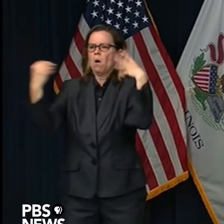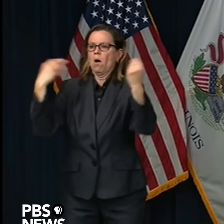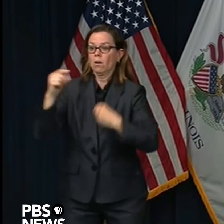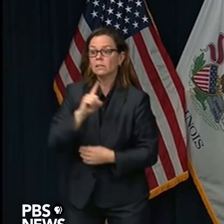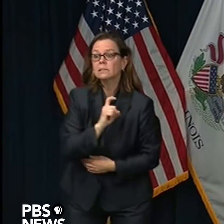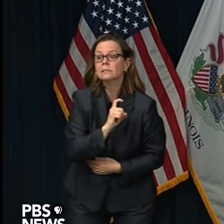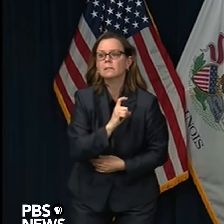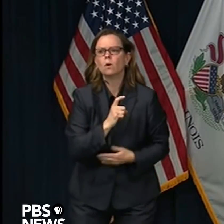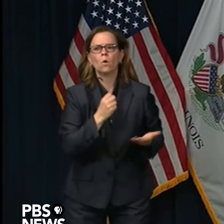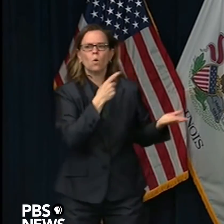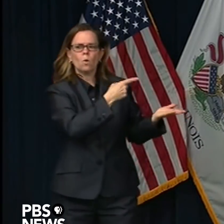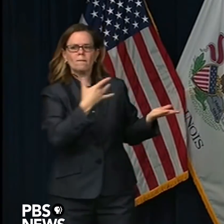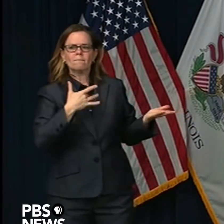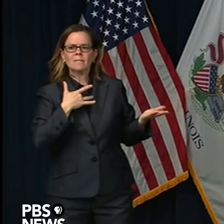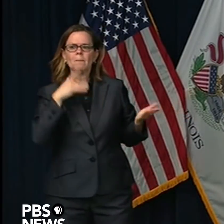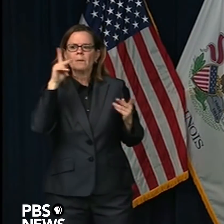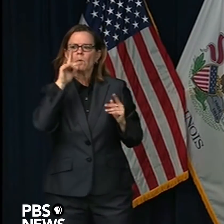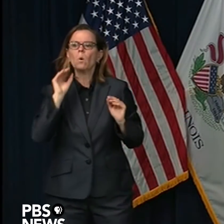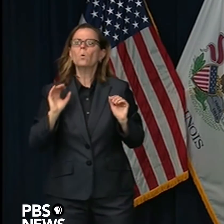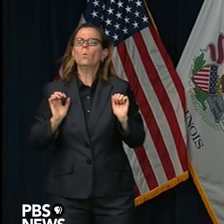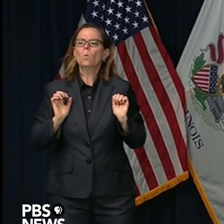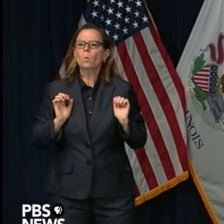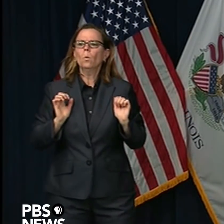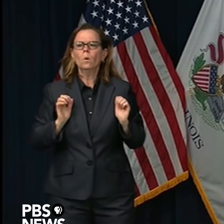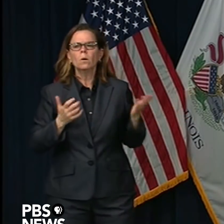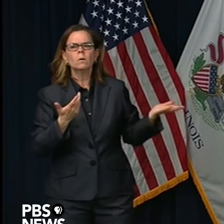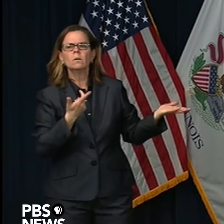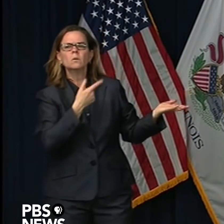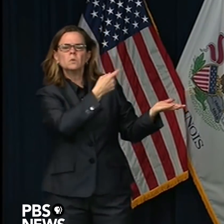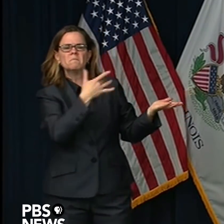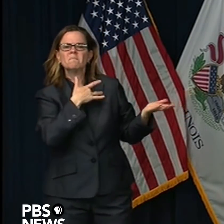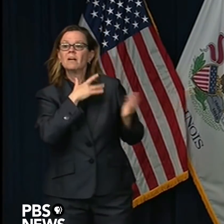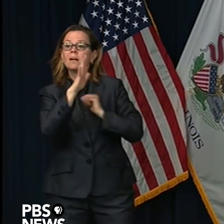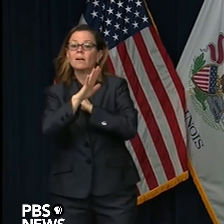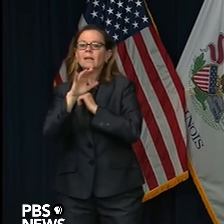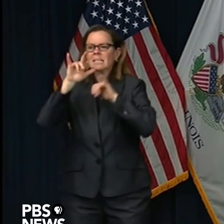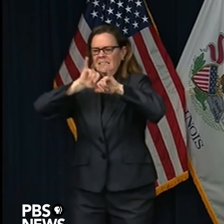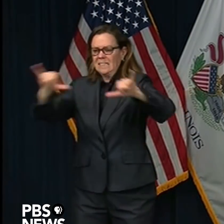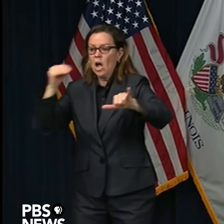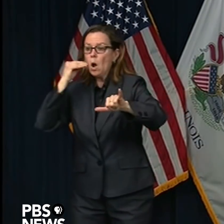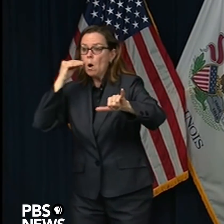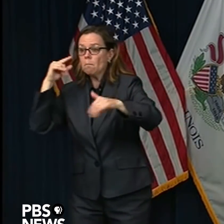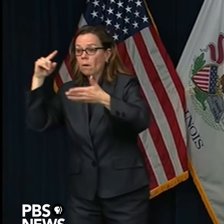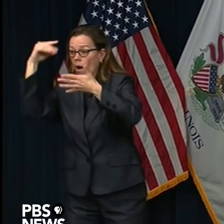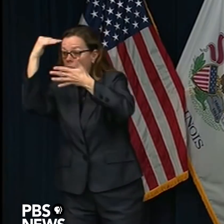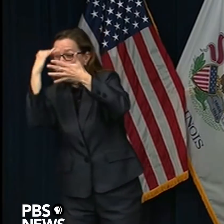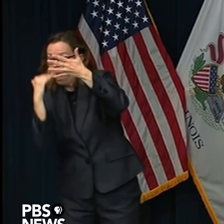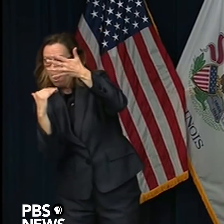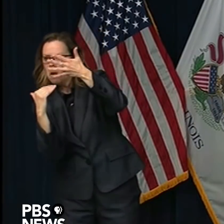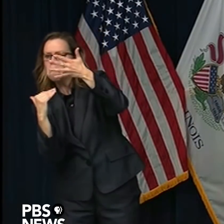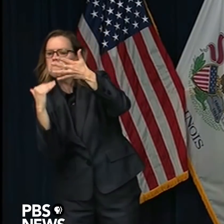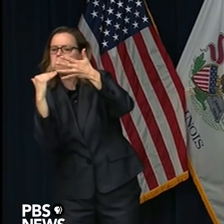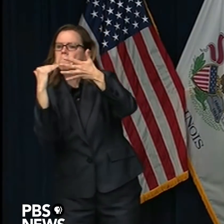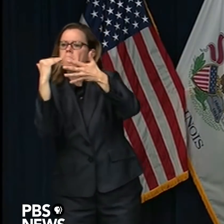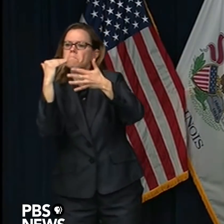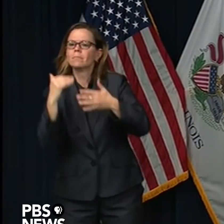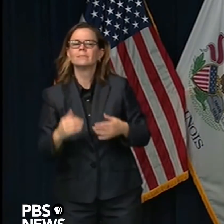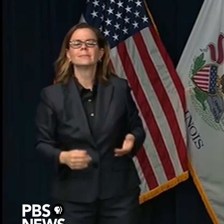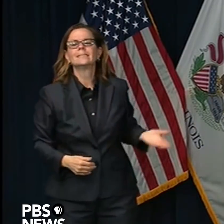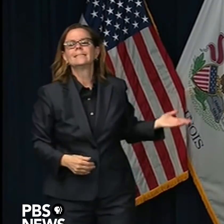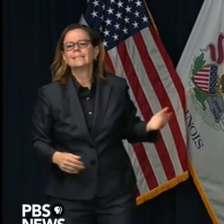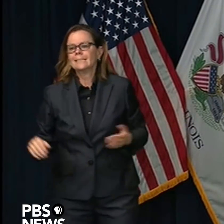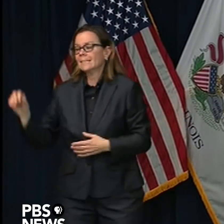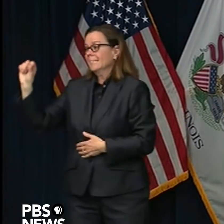throwing caution to the wind and seeing a nice day outside and thinking that they're not in danger. You heard Dr.